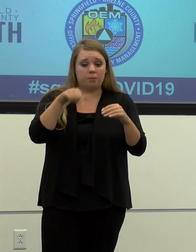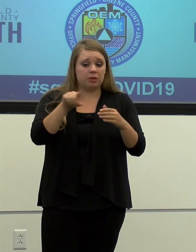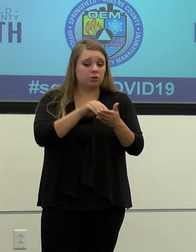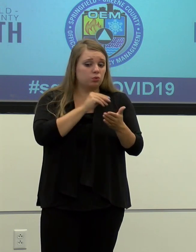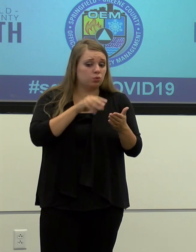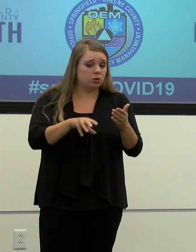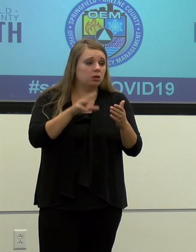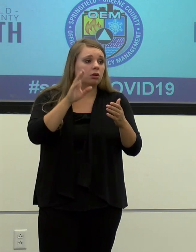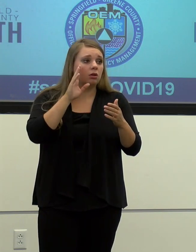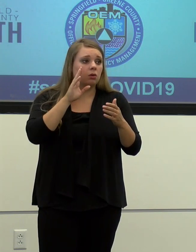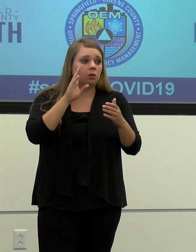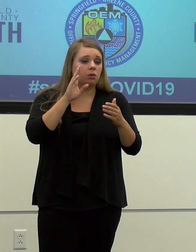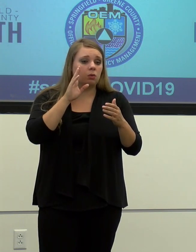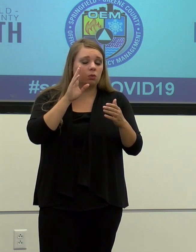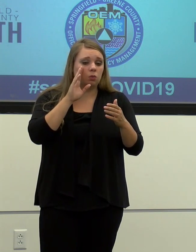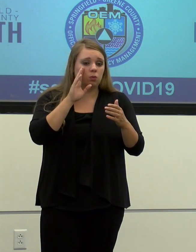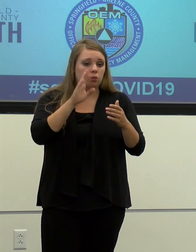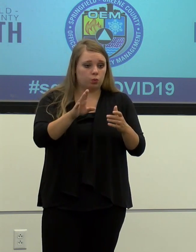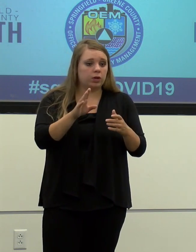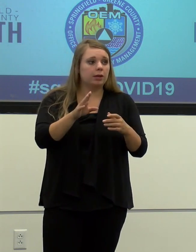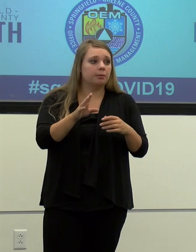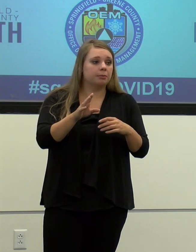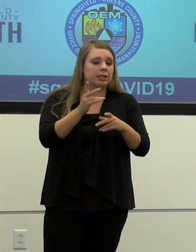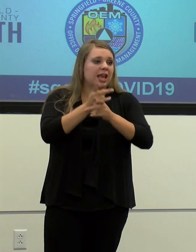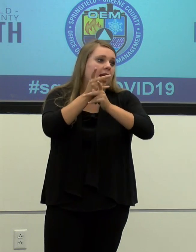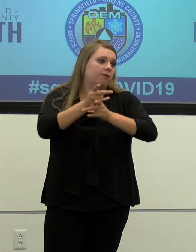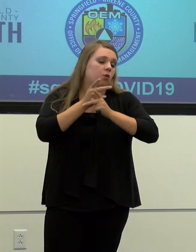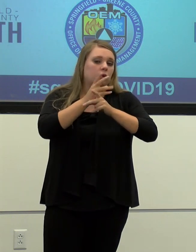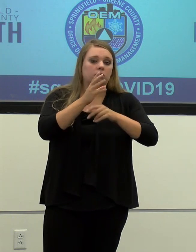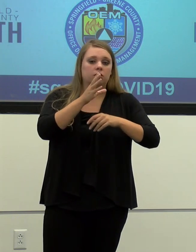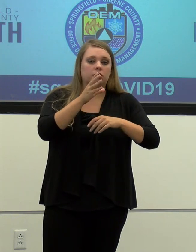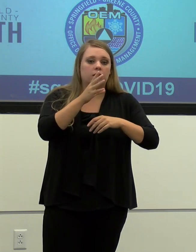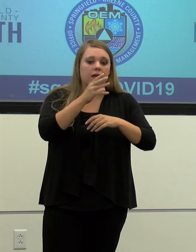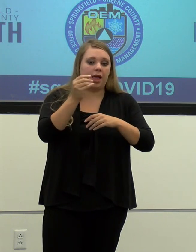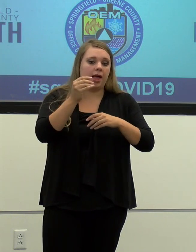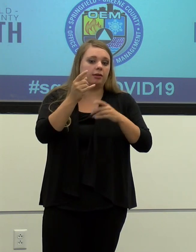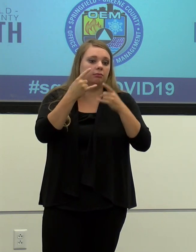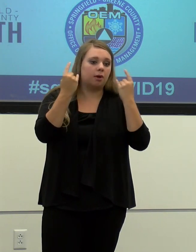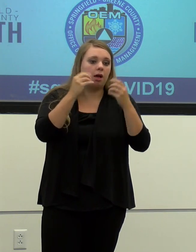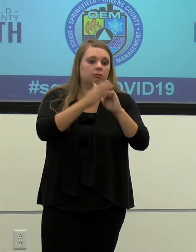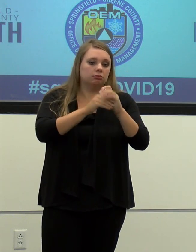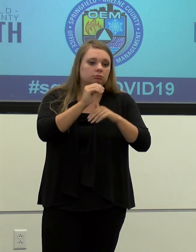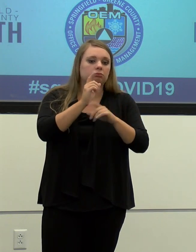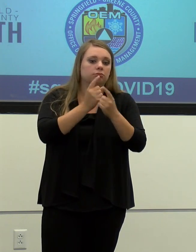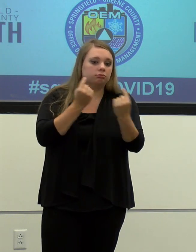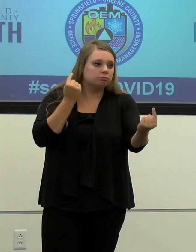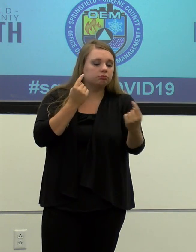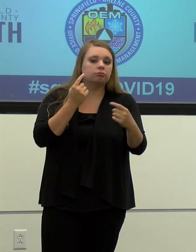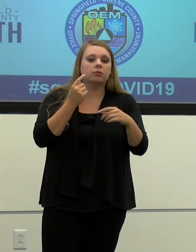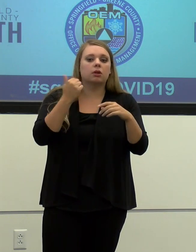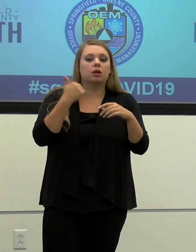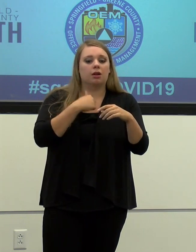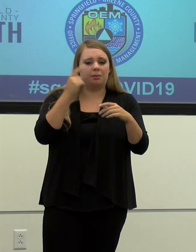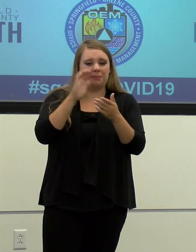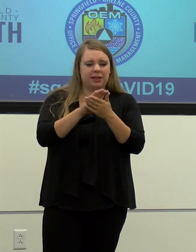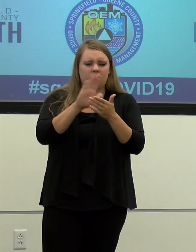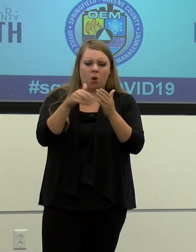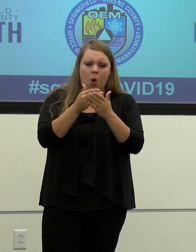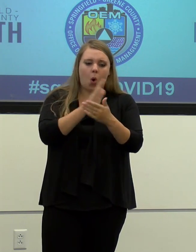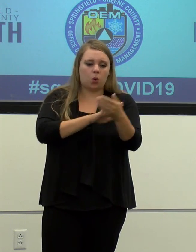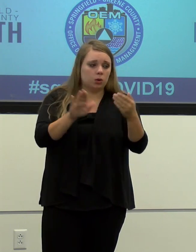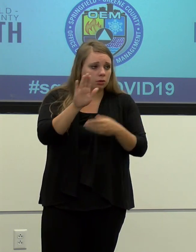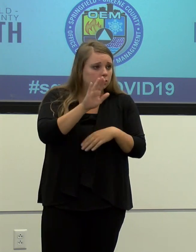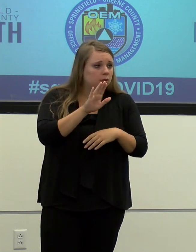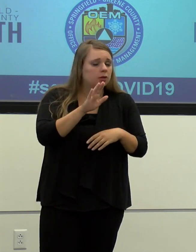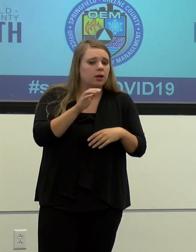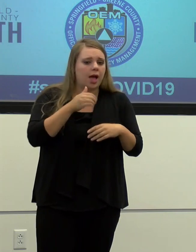uh, civically minded and they're going to do things to protect themselves. But, uh, I believe that all the universities and colleges have robust plans